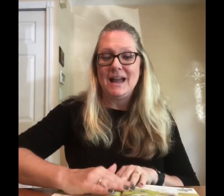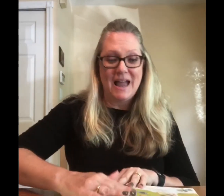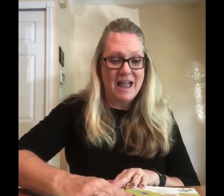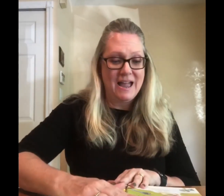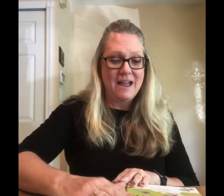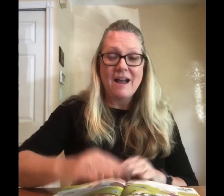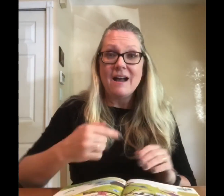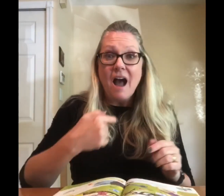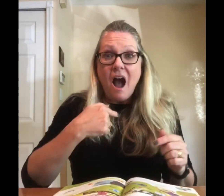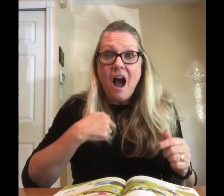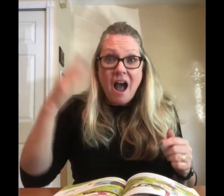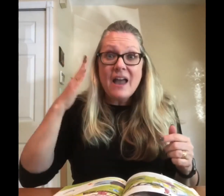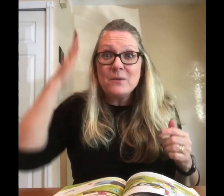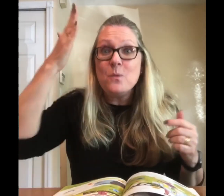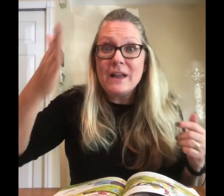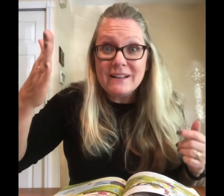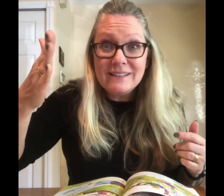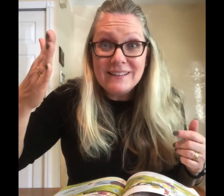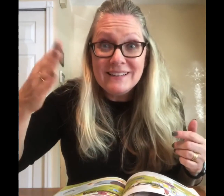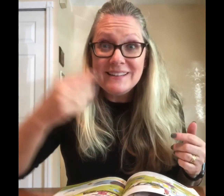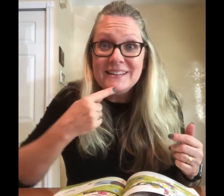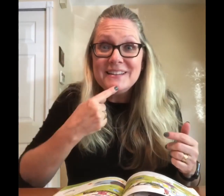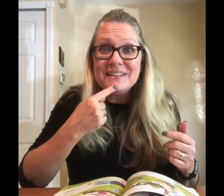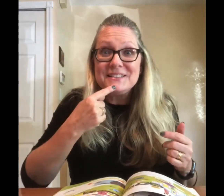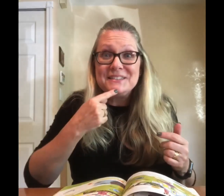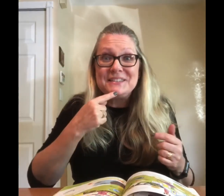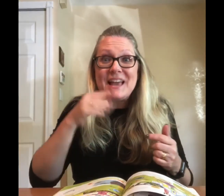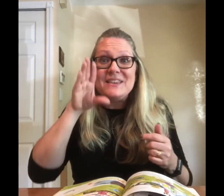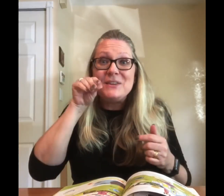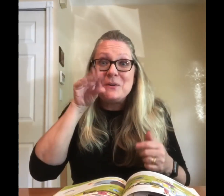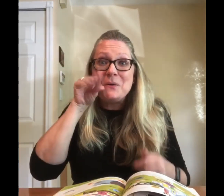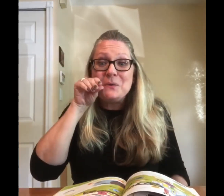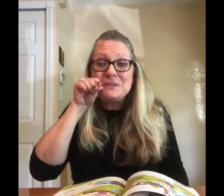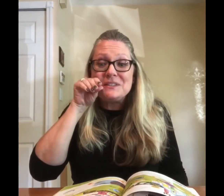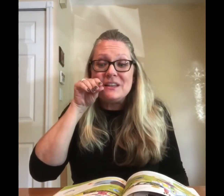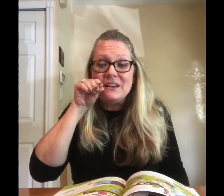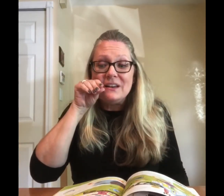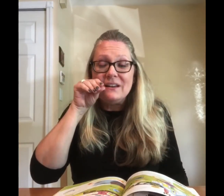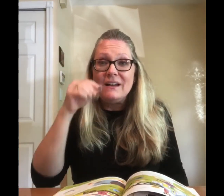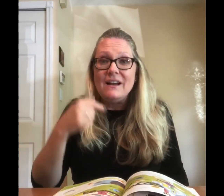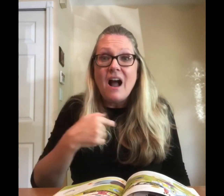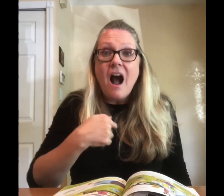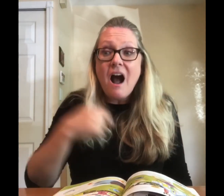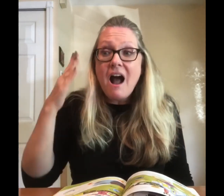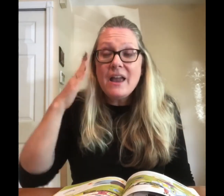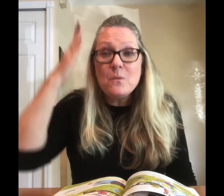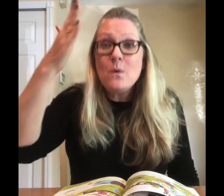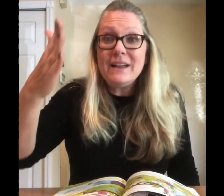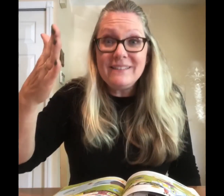I will said the goose I will